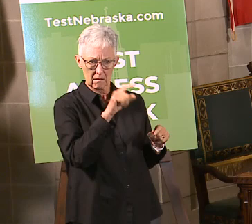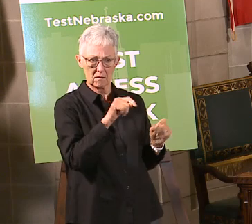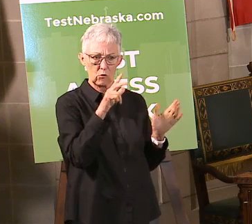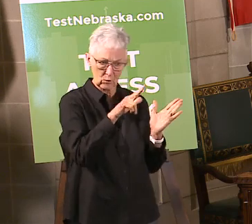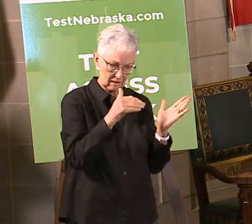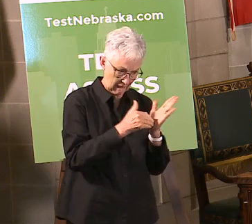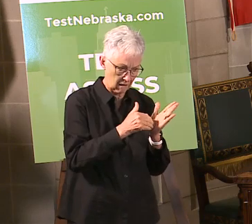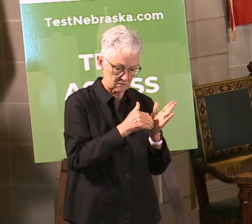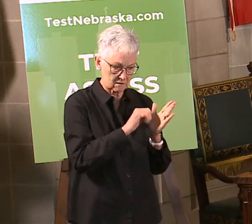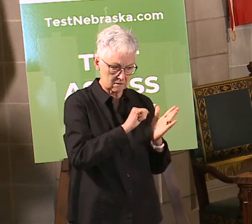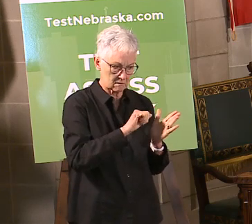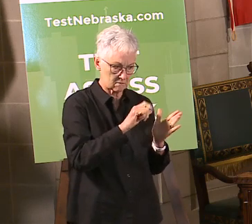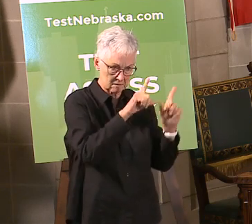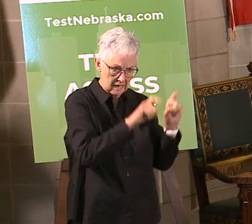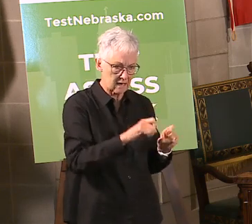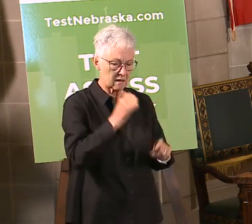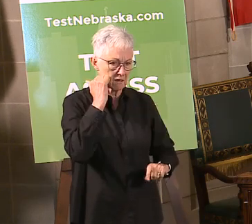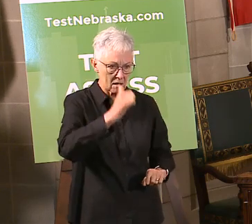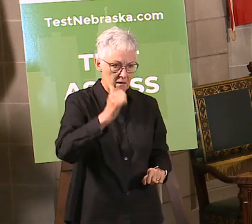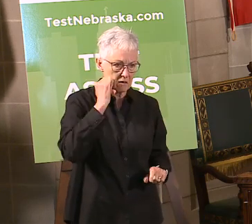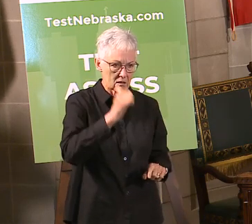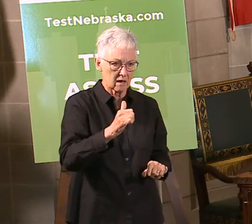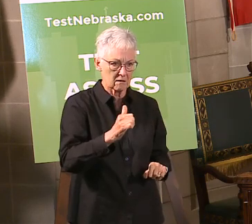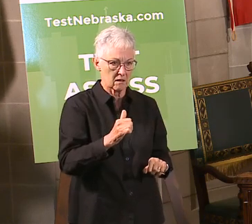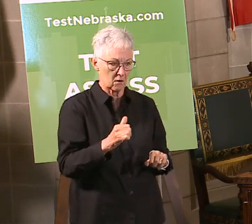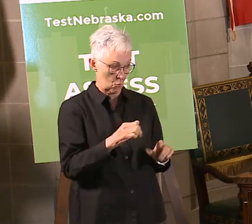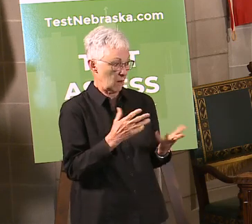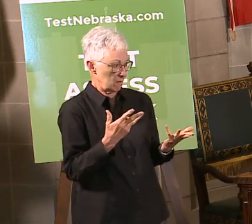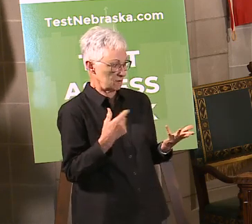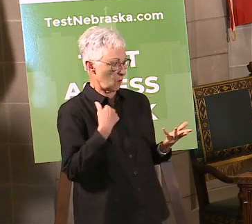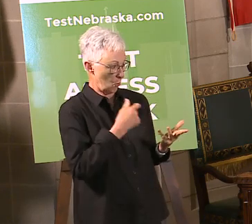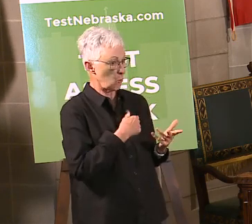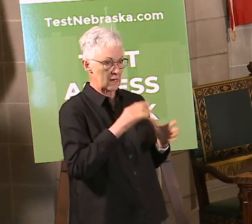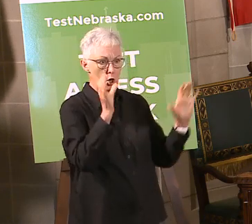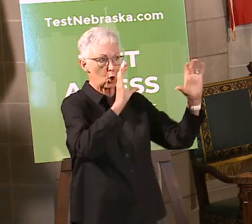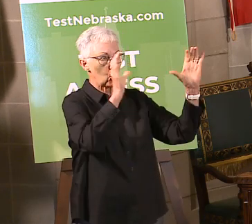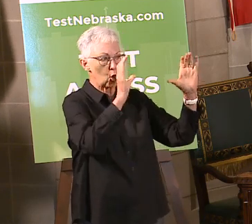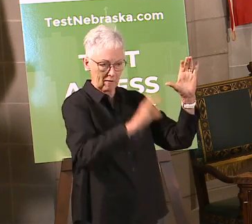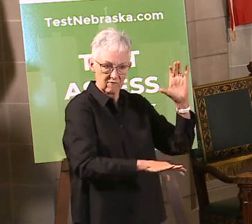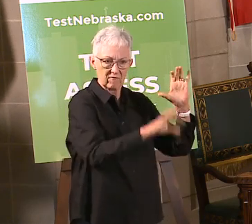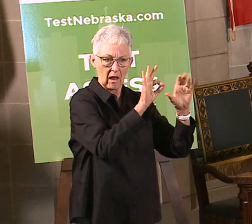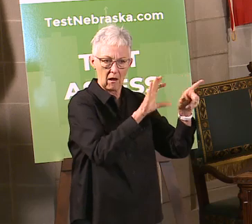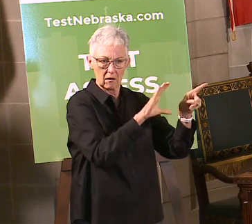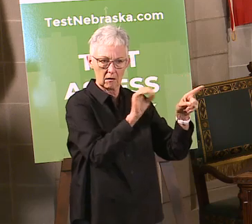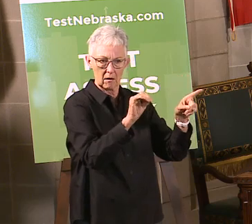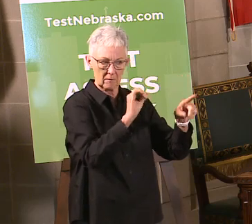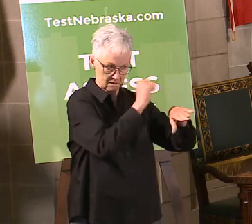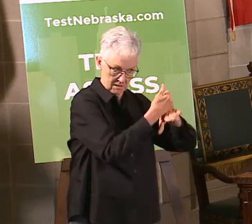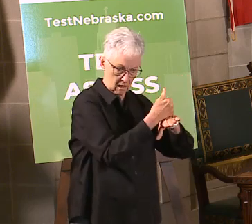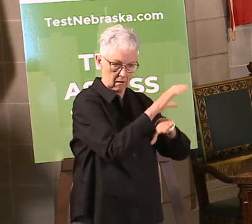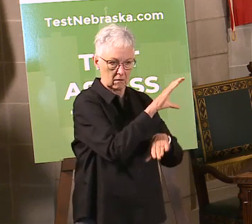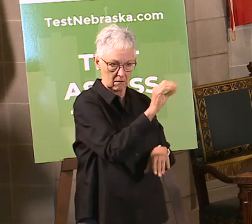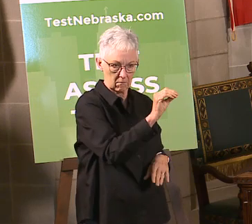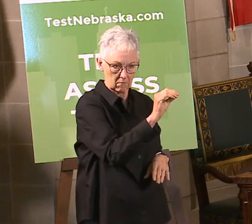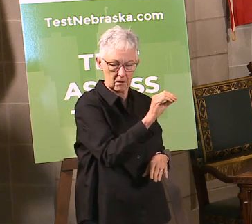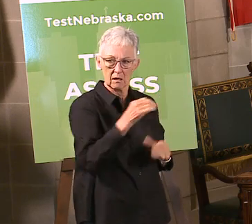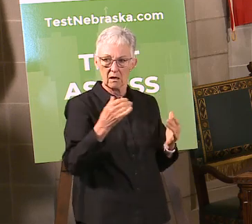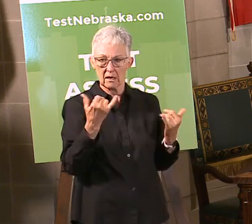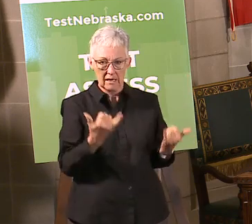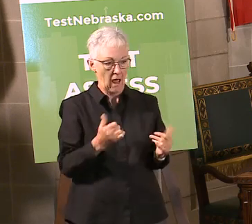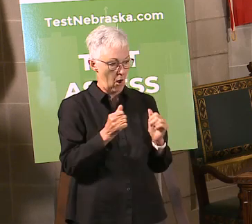,000 tests a day and test Nebraska, we'll have 4,500 tests a day. So that's part of what we want to do to make sure we've got a good